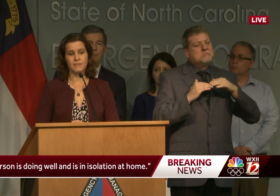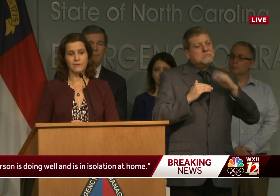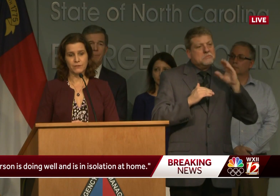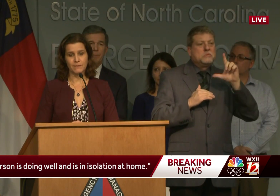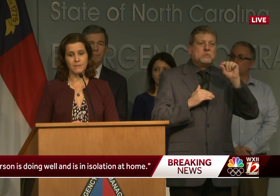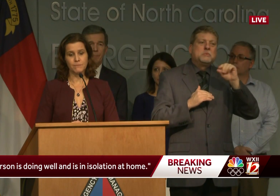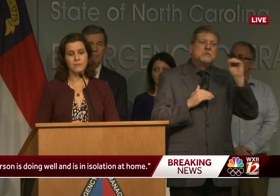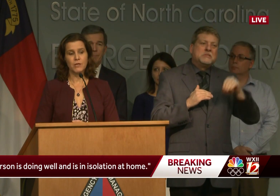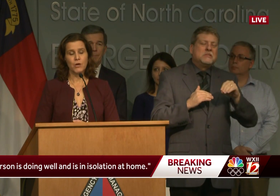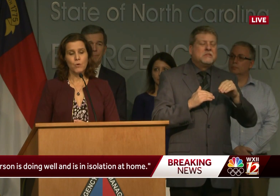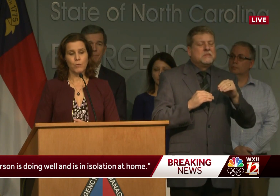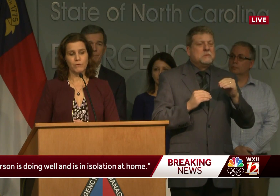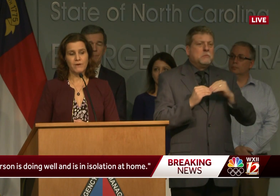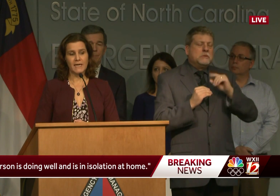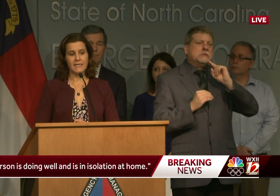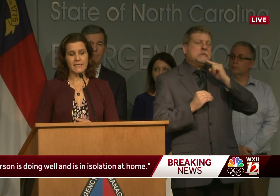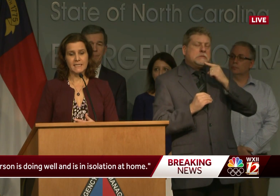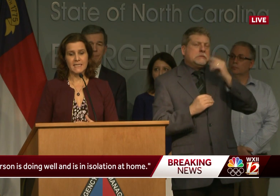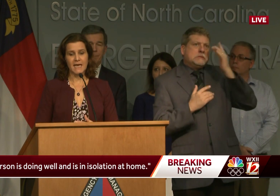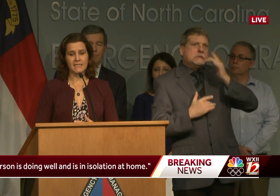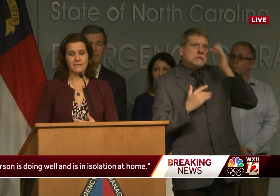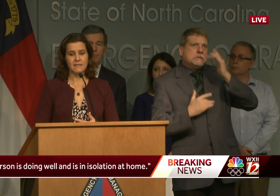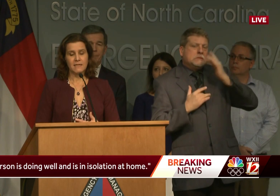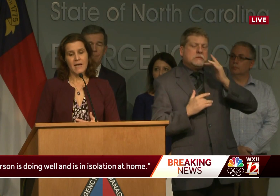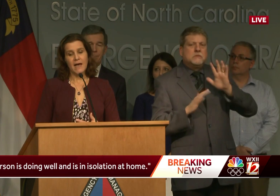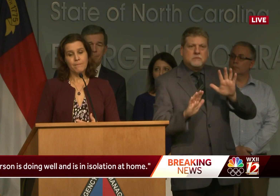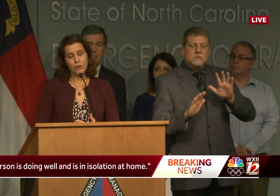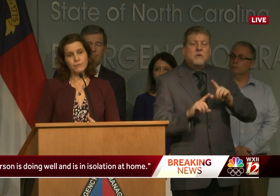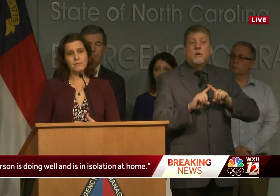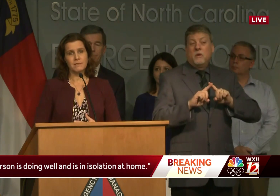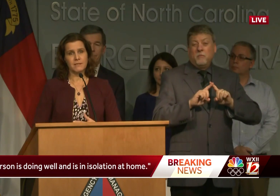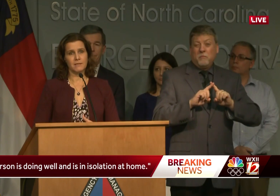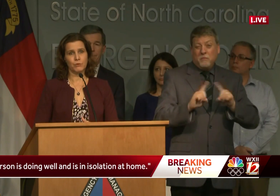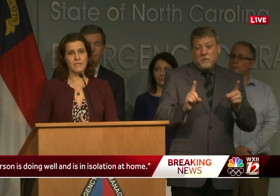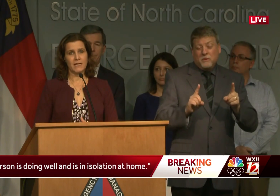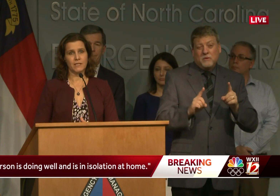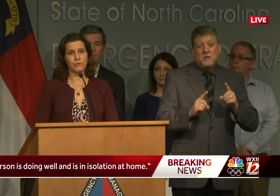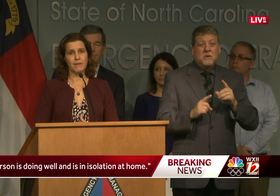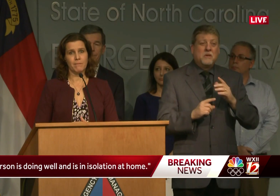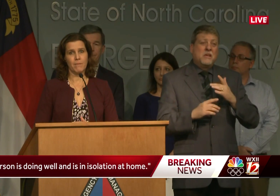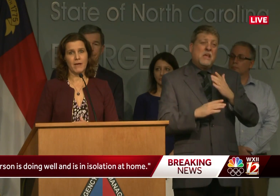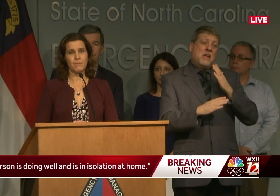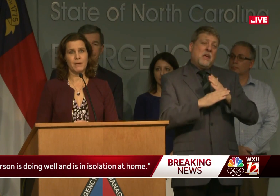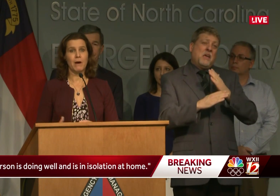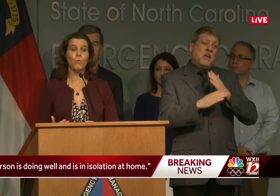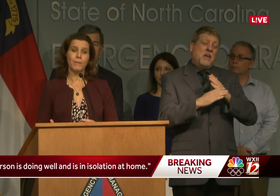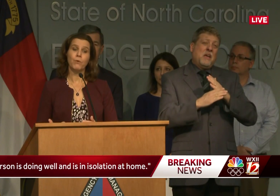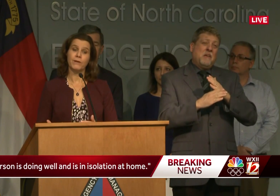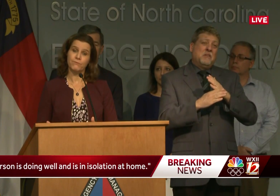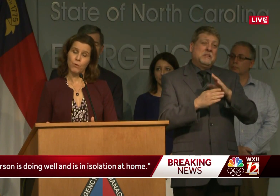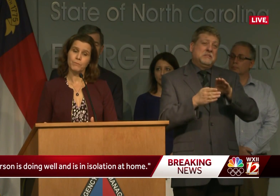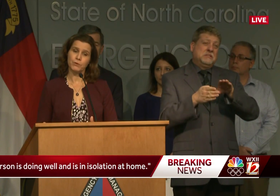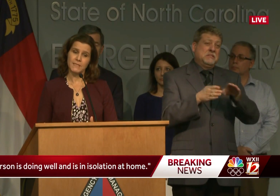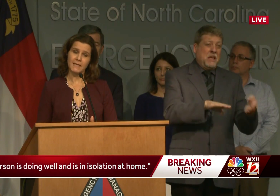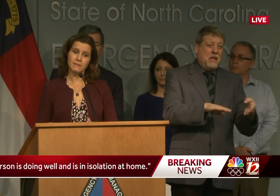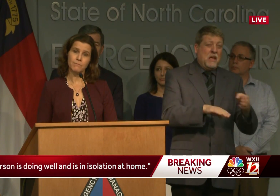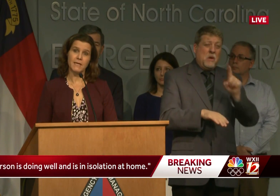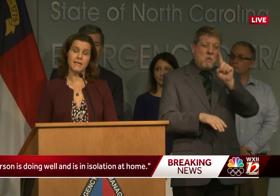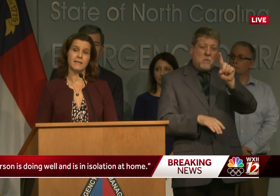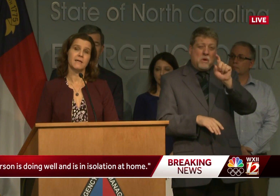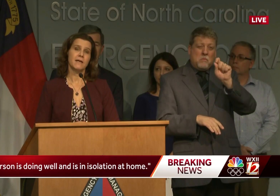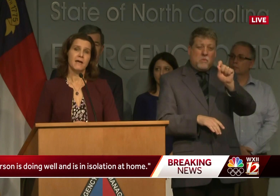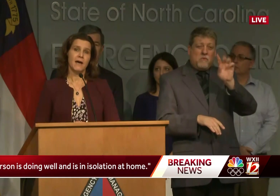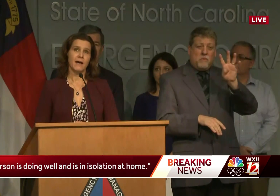severe symptoms. What we're finding is that at most, the mortality rate might be about 1.4%,